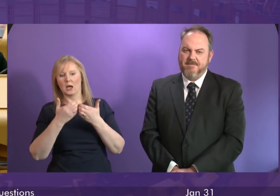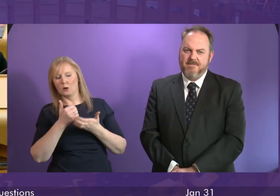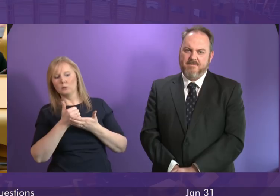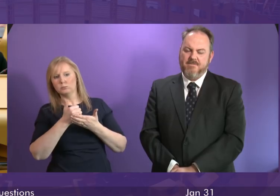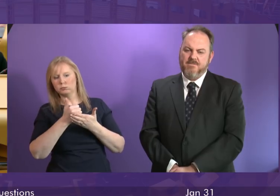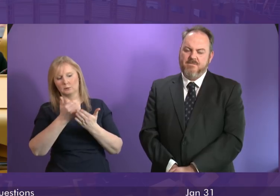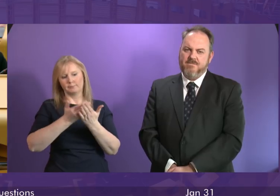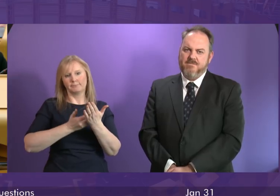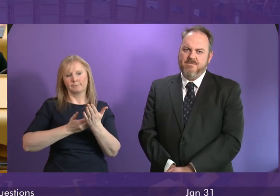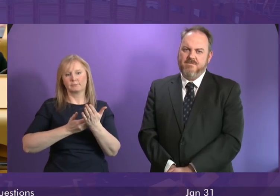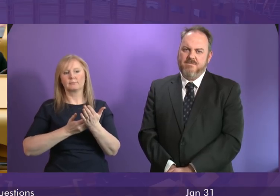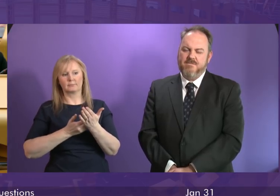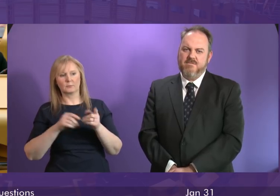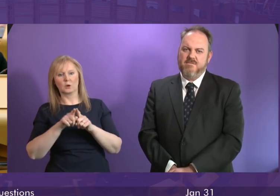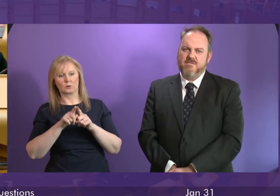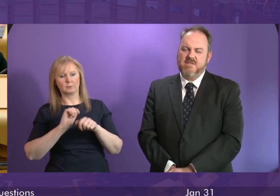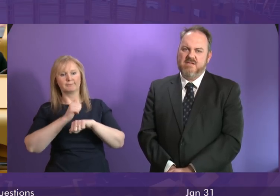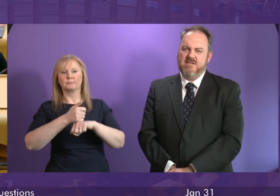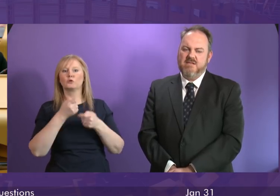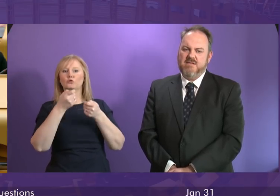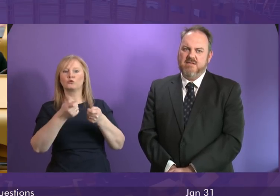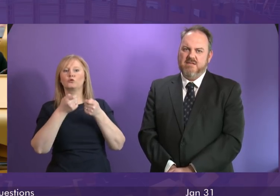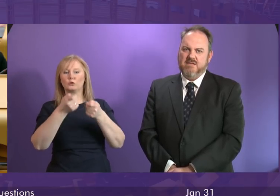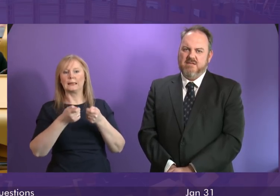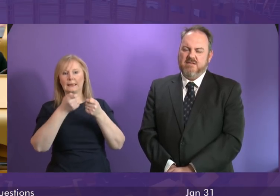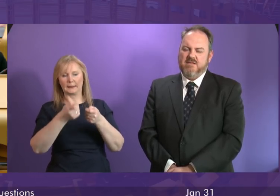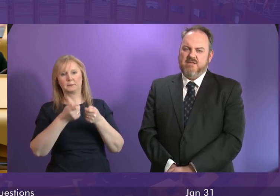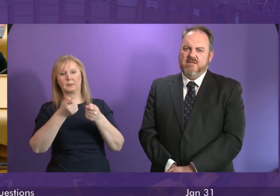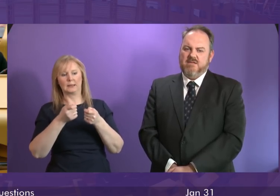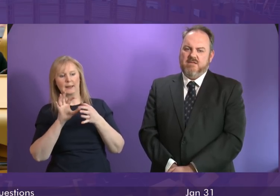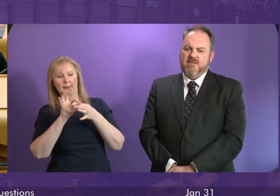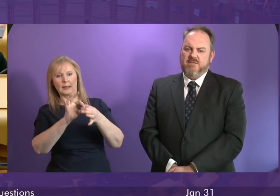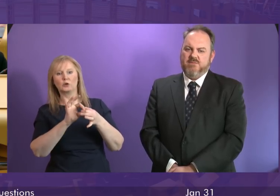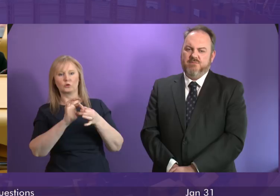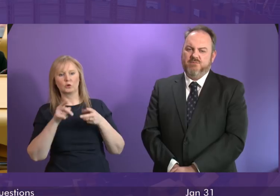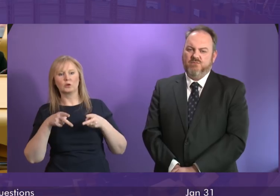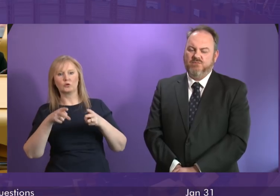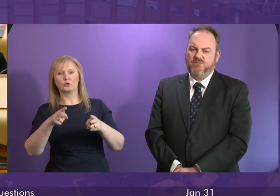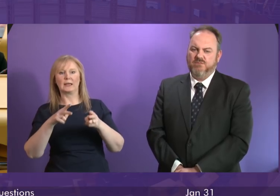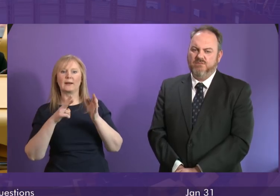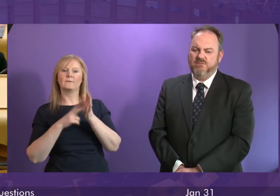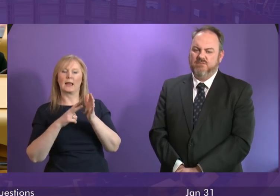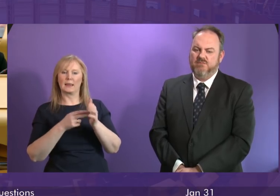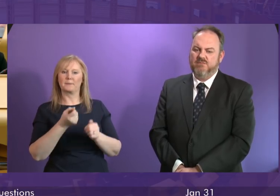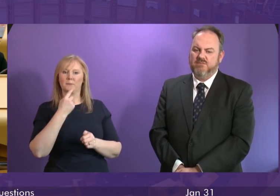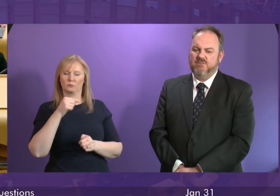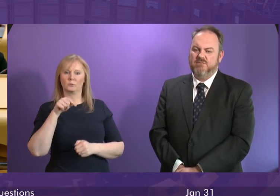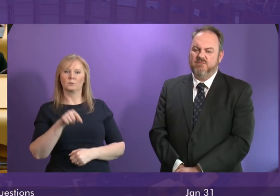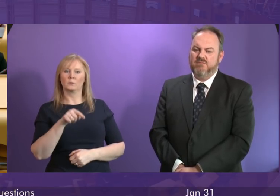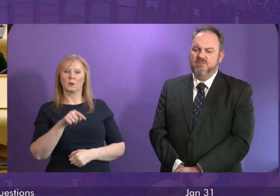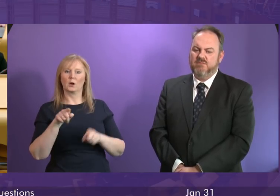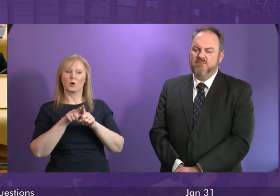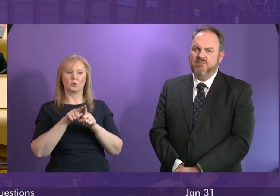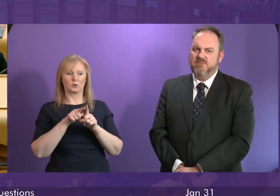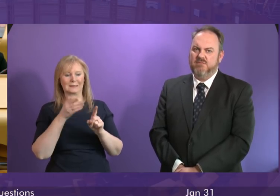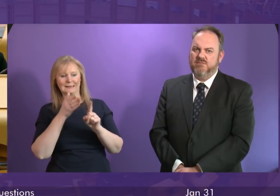valium they are implementing a treatment protocol for the management of dependence associated with the use of street valium for those most at risk and identifying